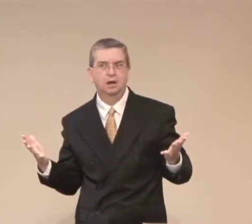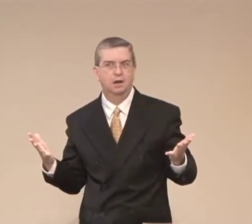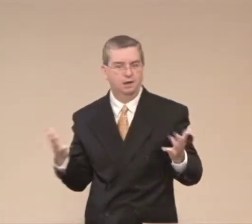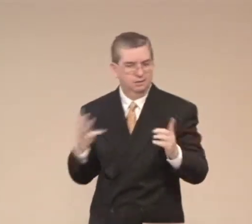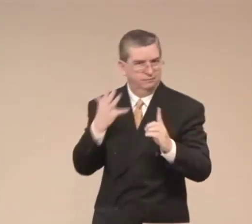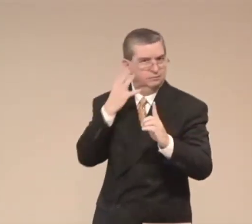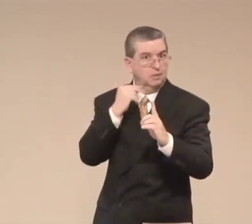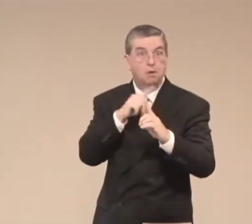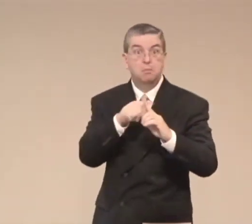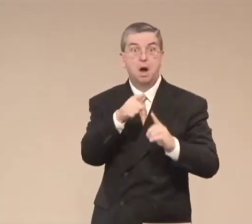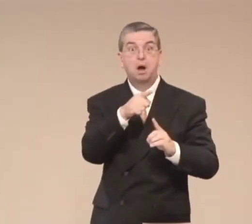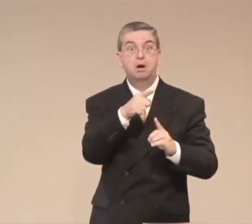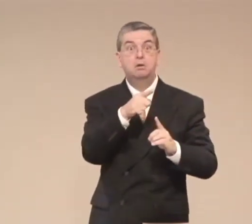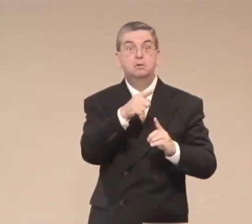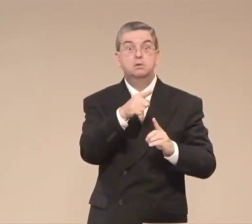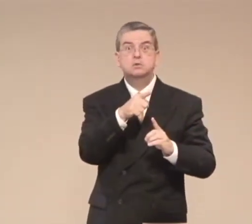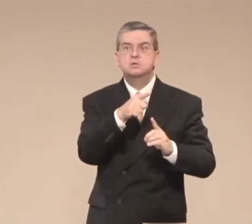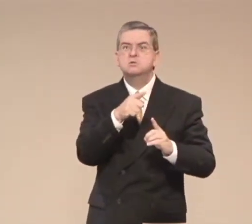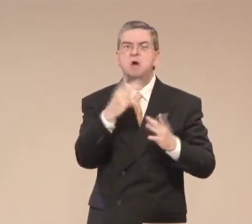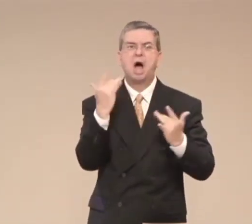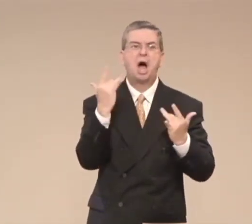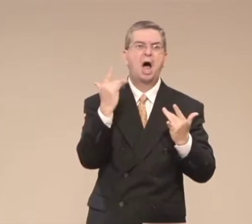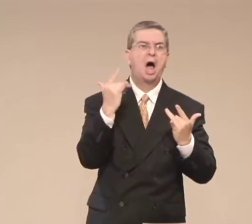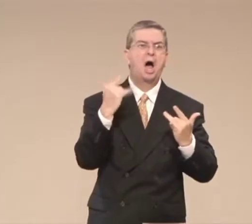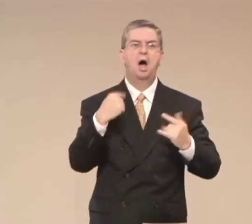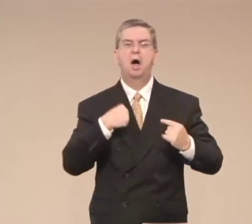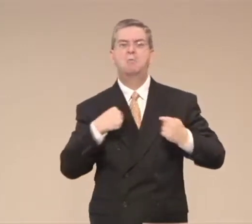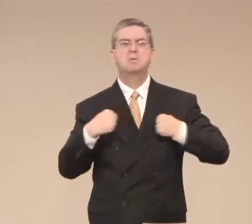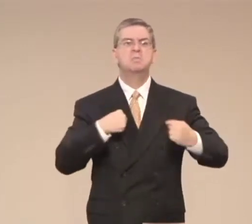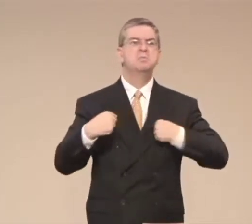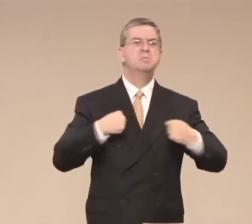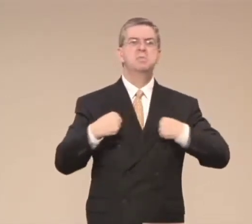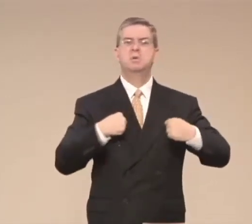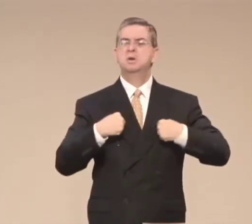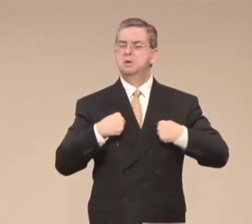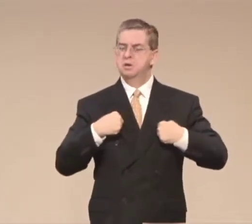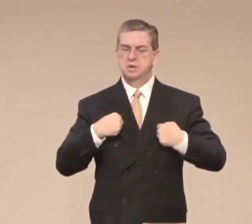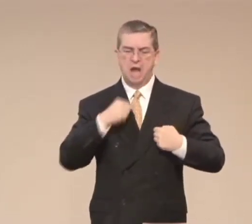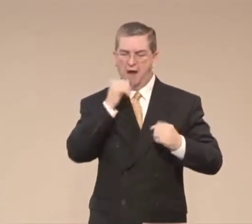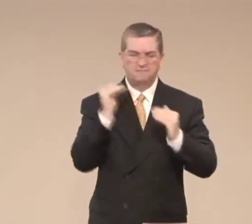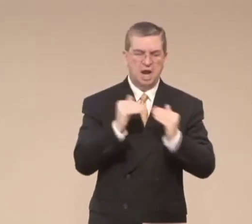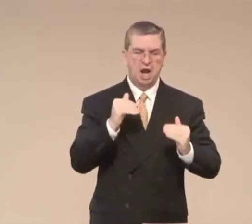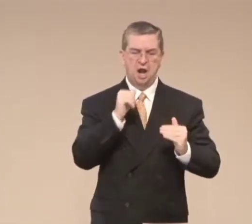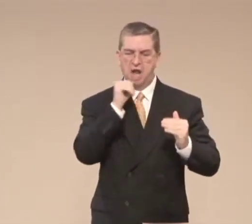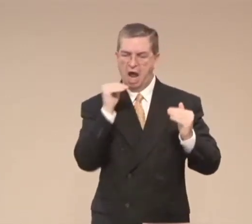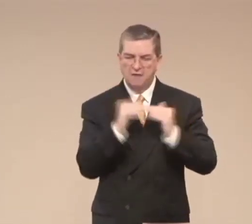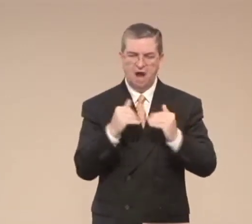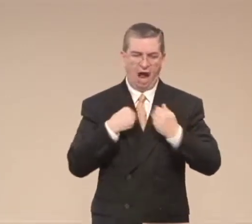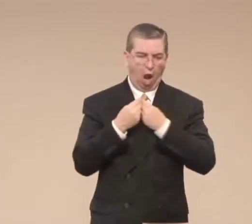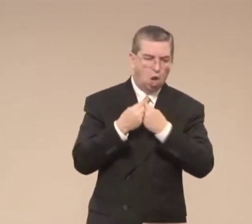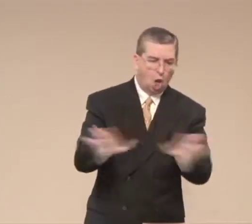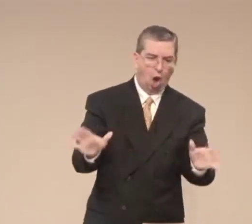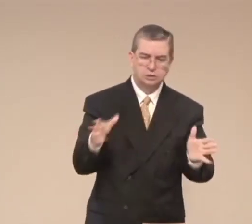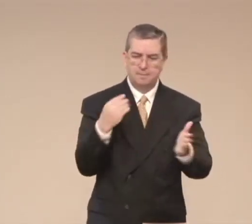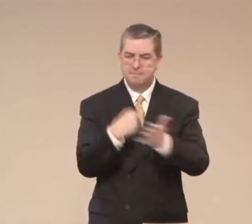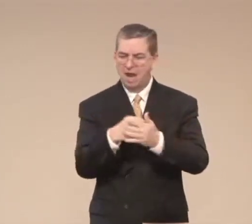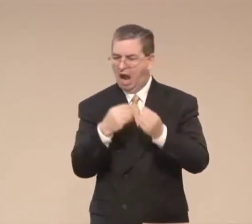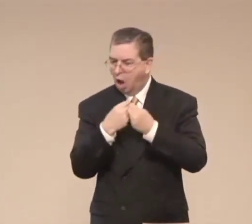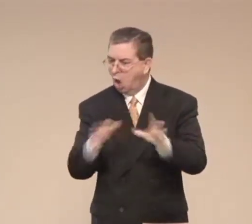The same thing if you've never experienced pain before. Some people think, why me? Why am I going through